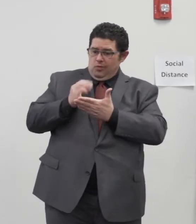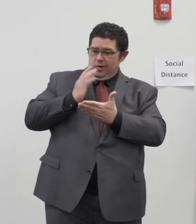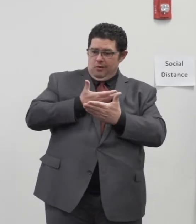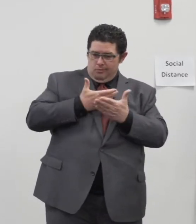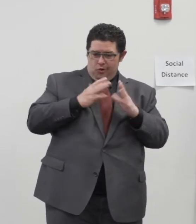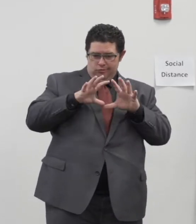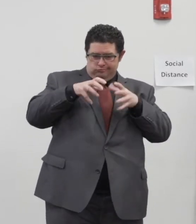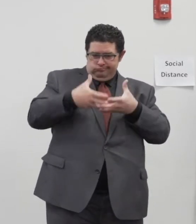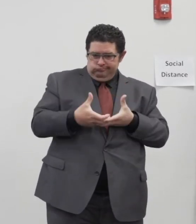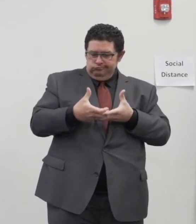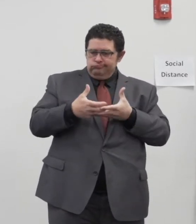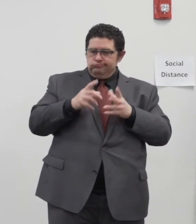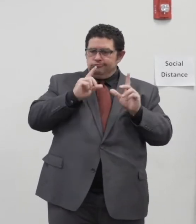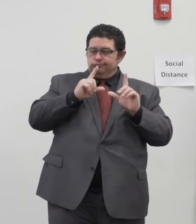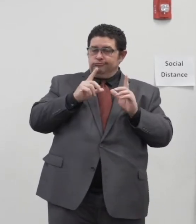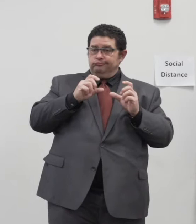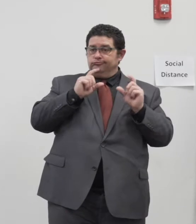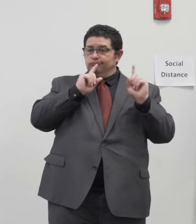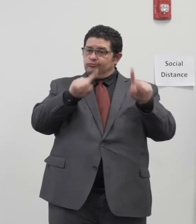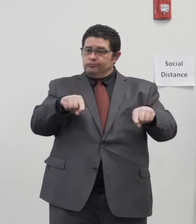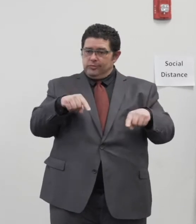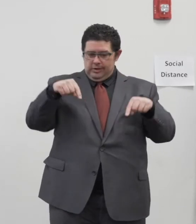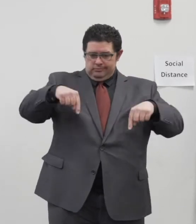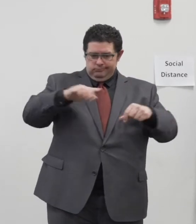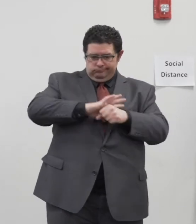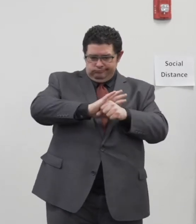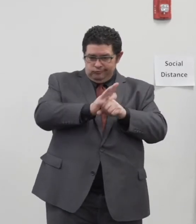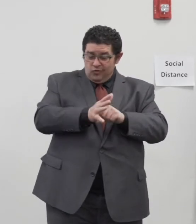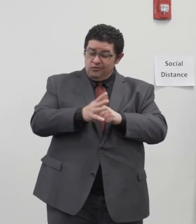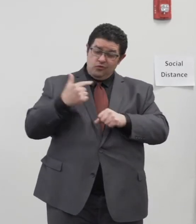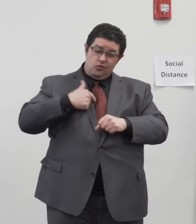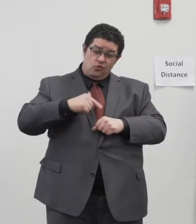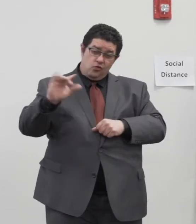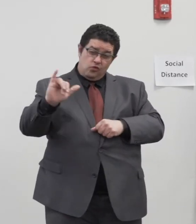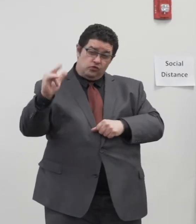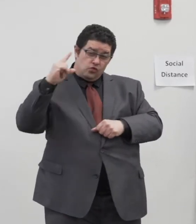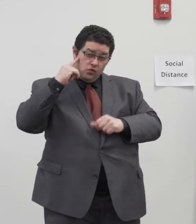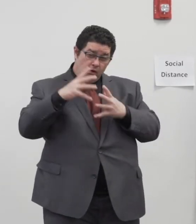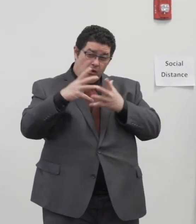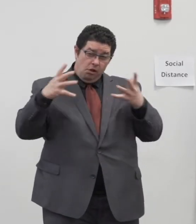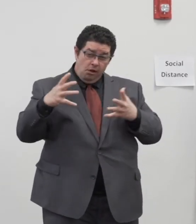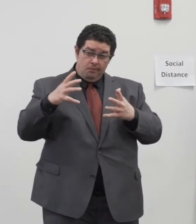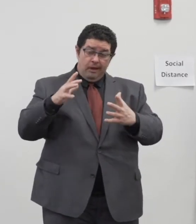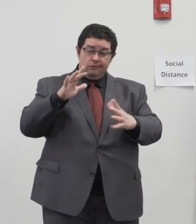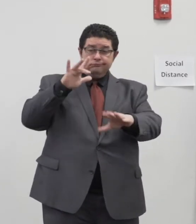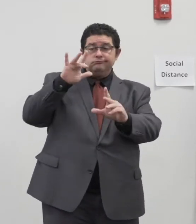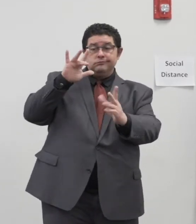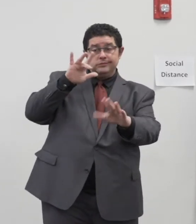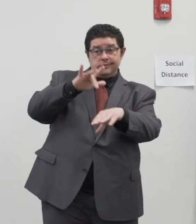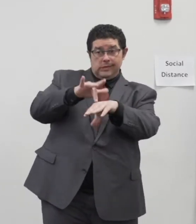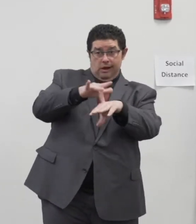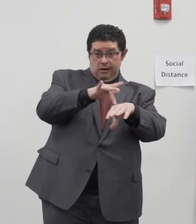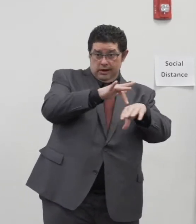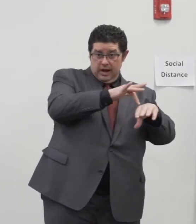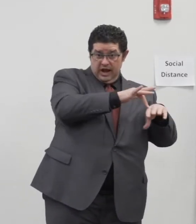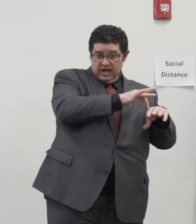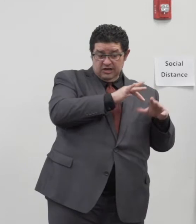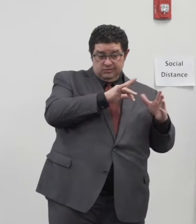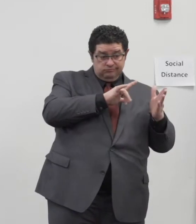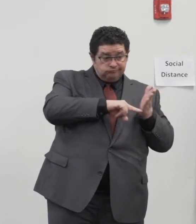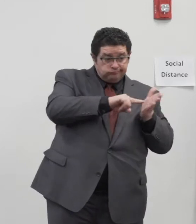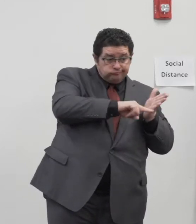response. We've also heard a lot about contact tracing over the past few months. This is an important part of